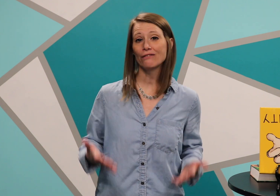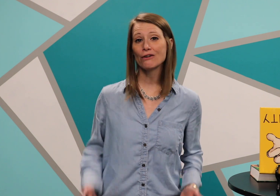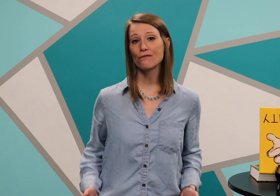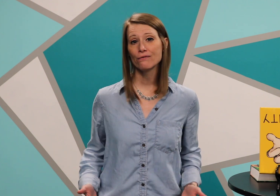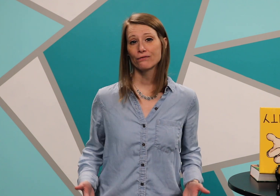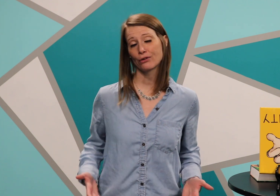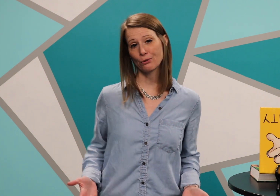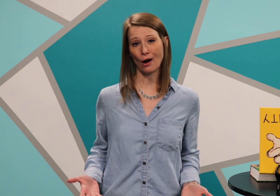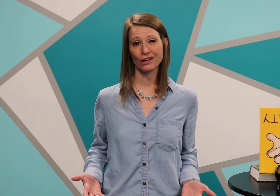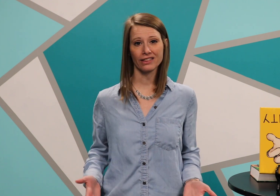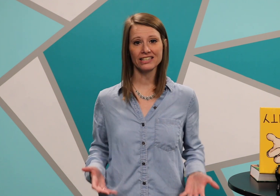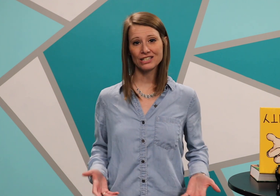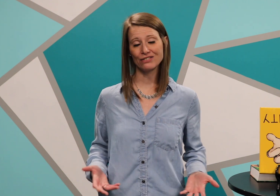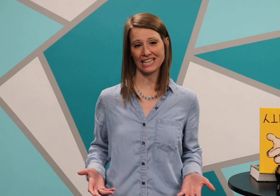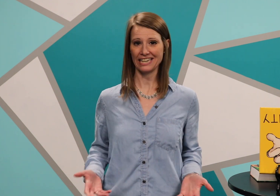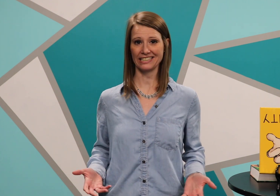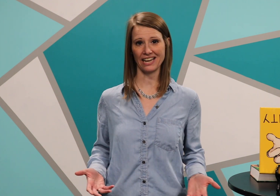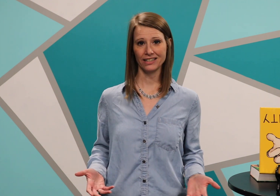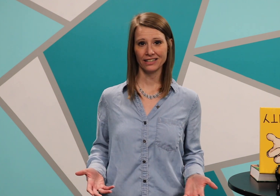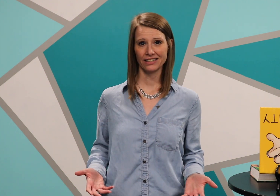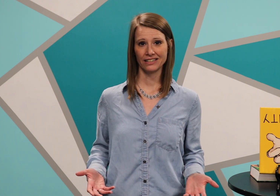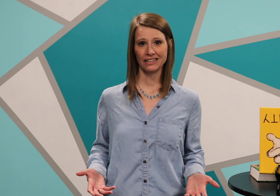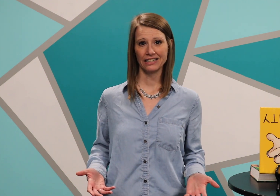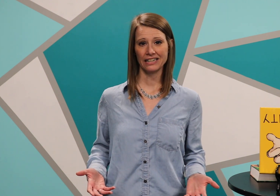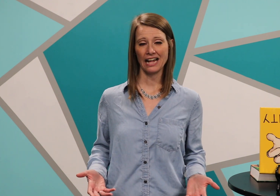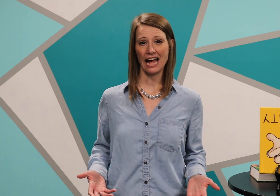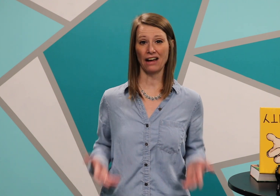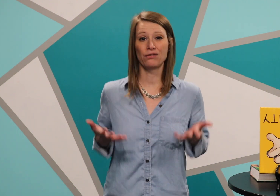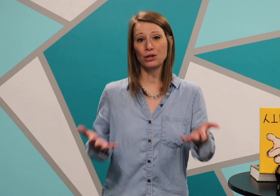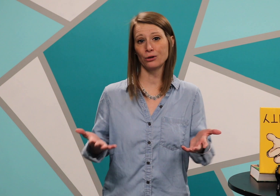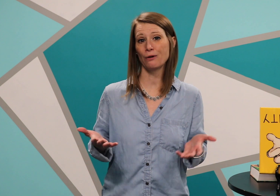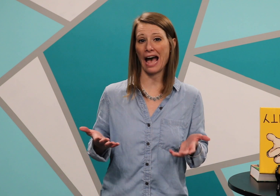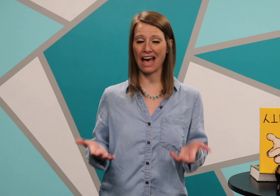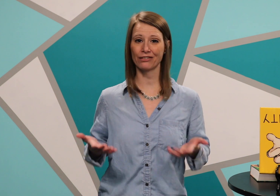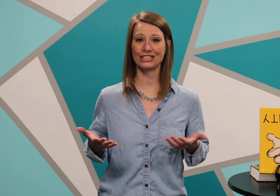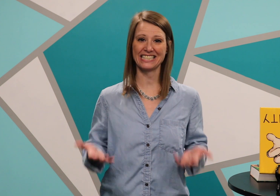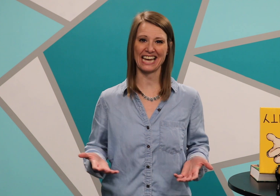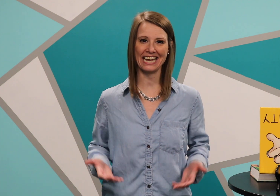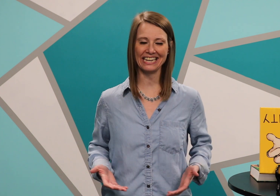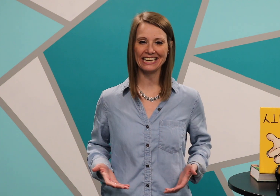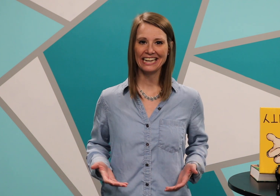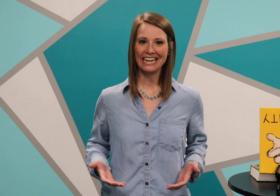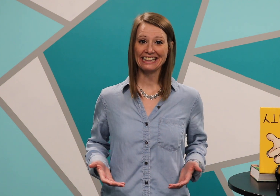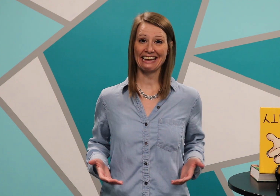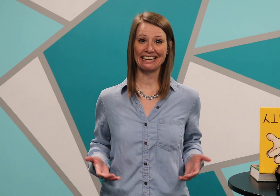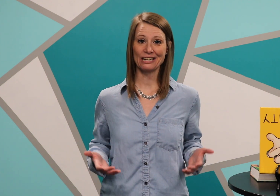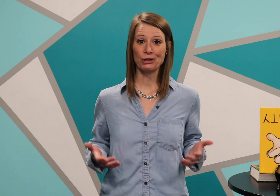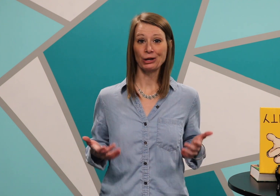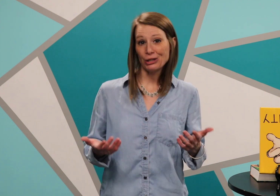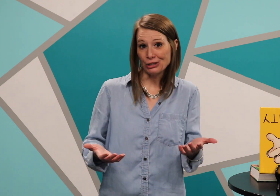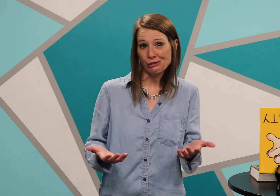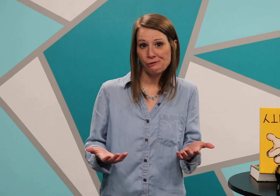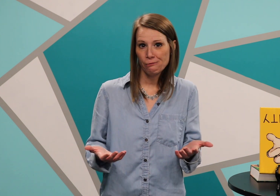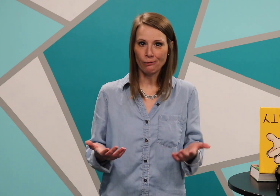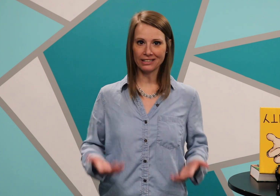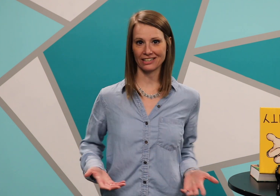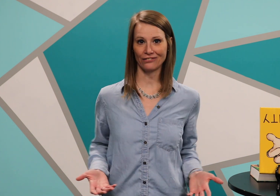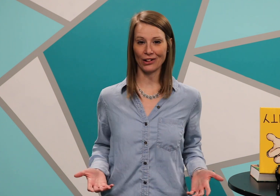you for the wrong things you've said and done? Have you ever decided that you want to follow